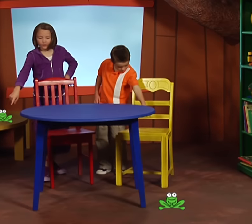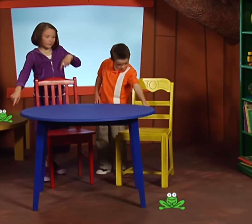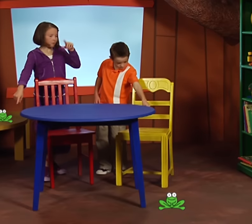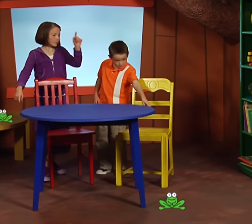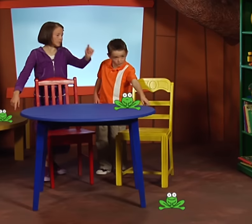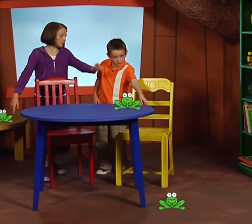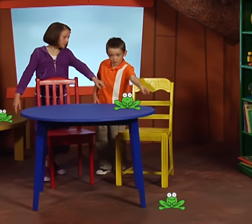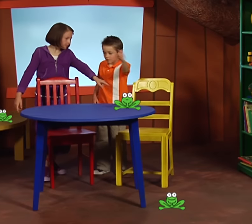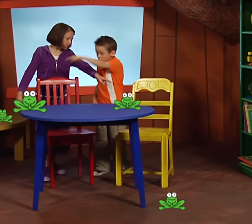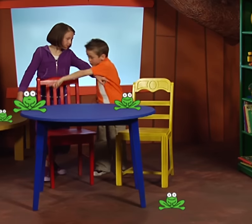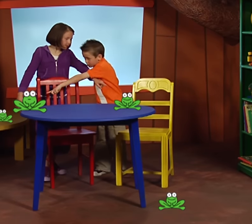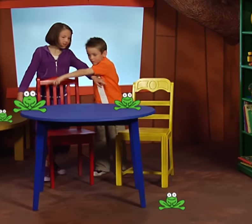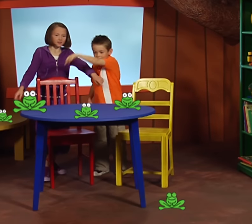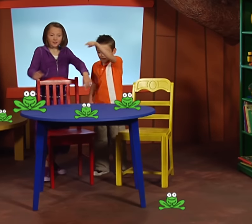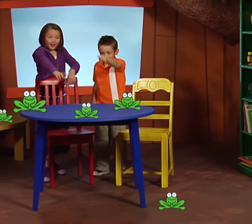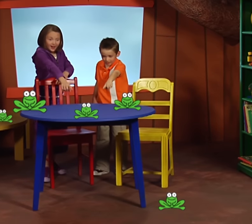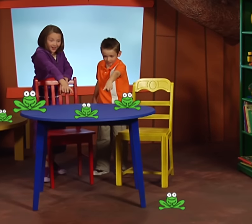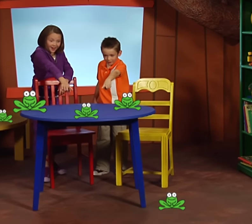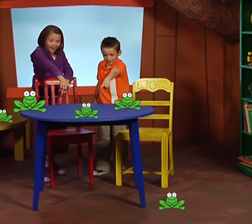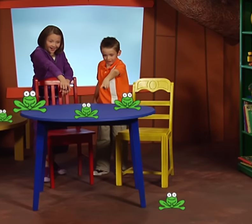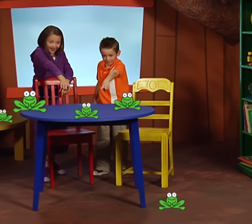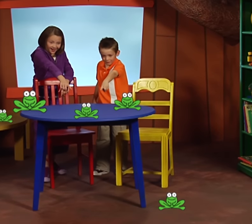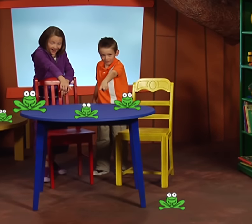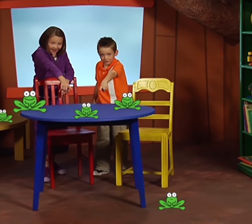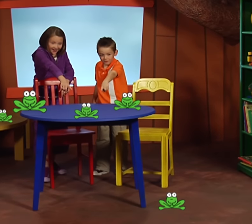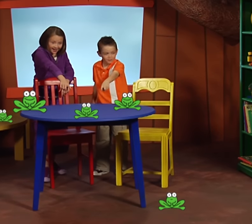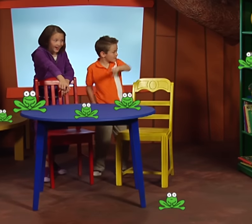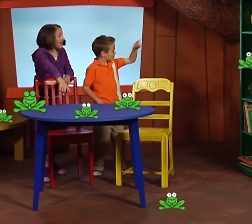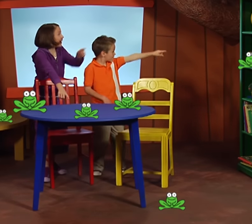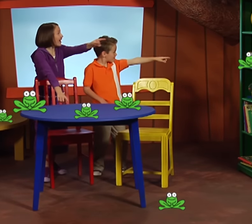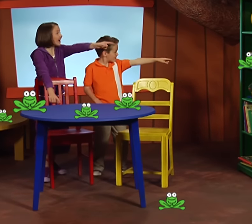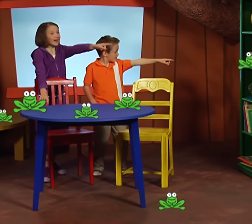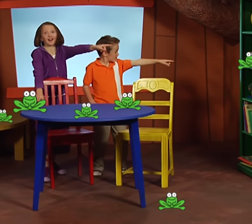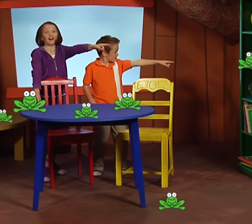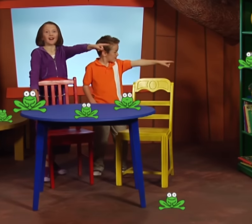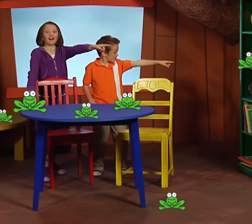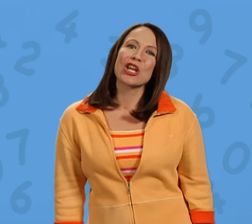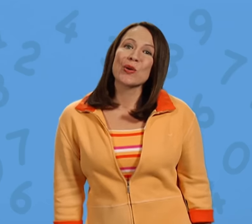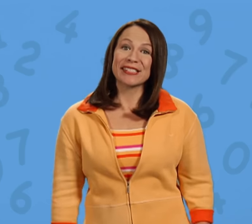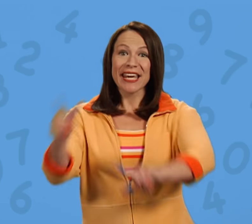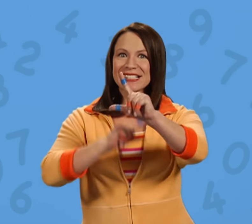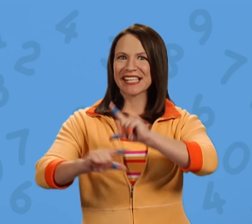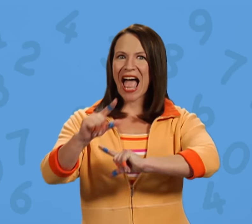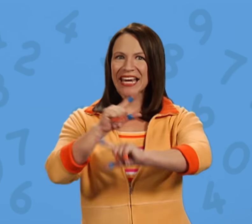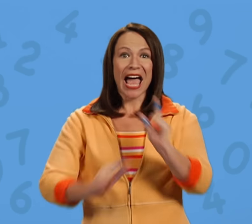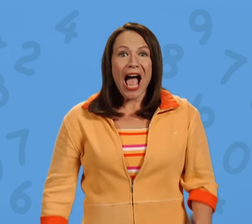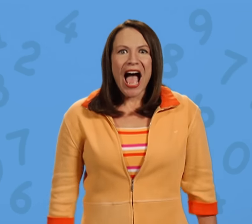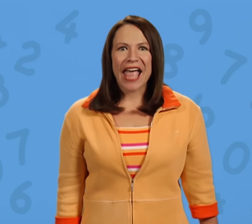I count on my fingers, I do it all the time Counting on my fingers, using sign I